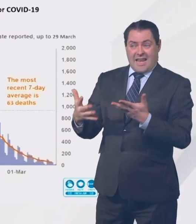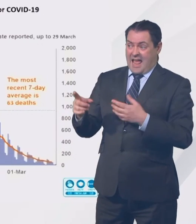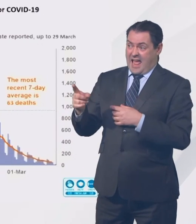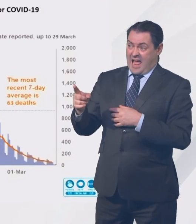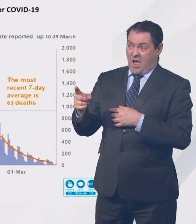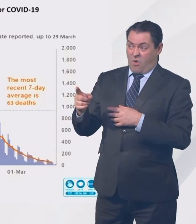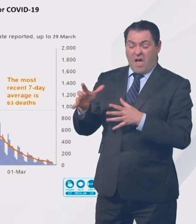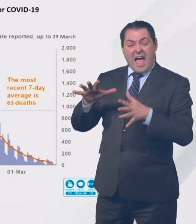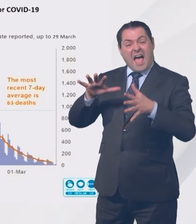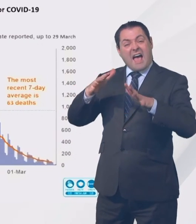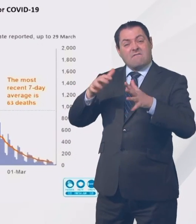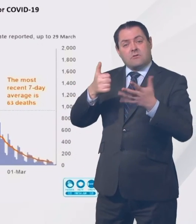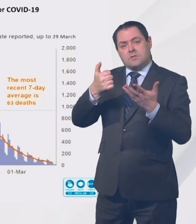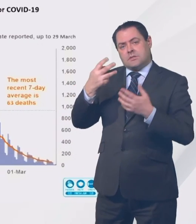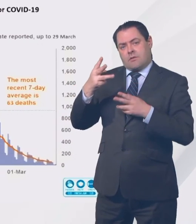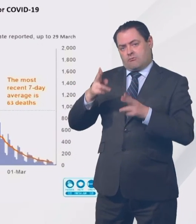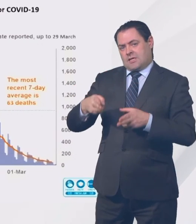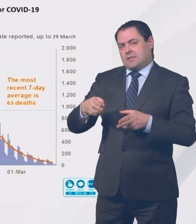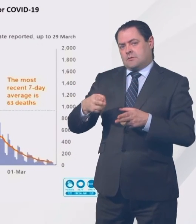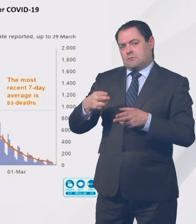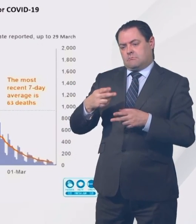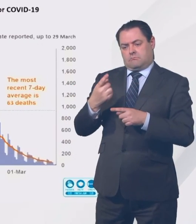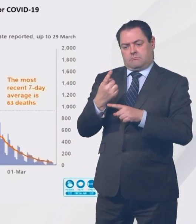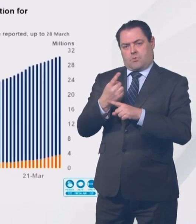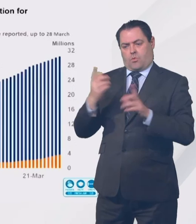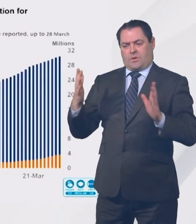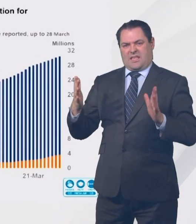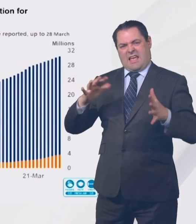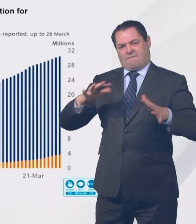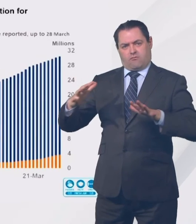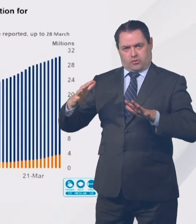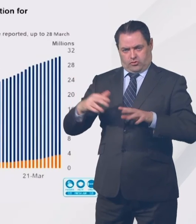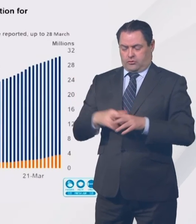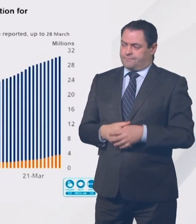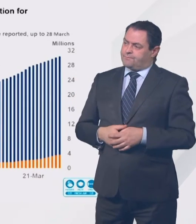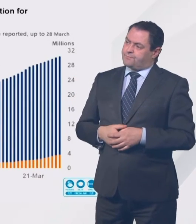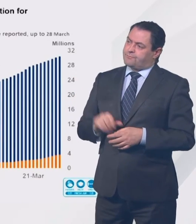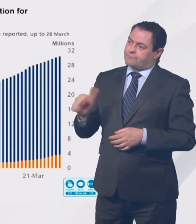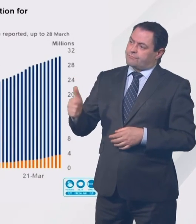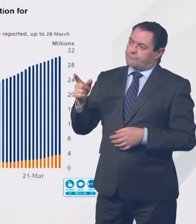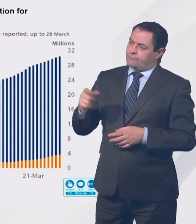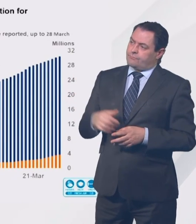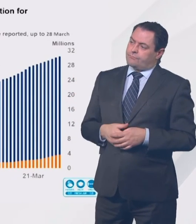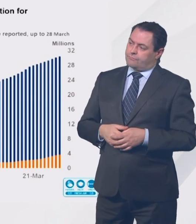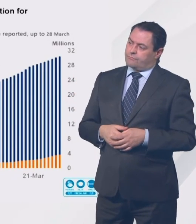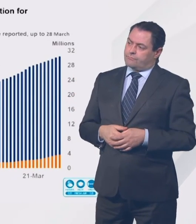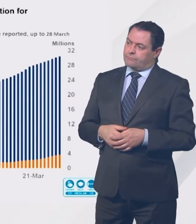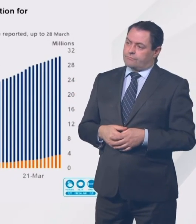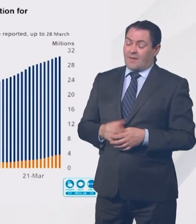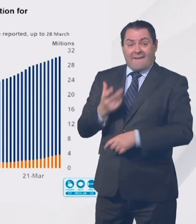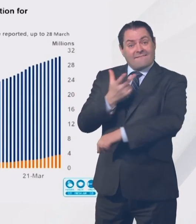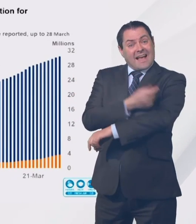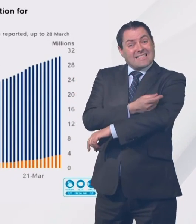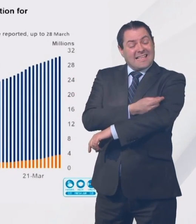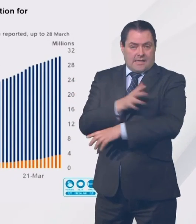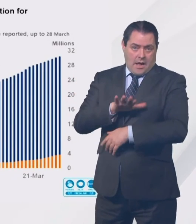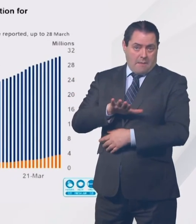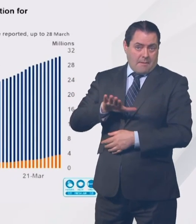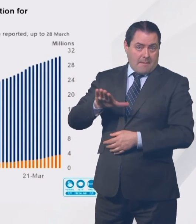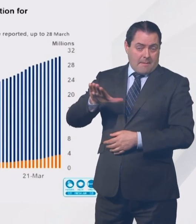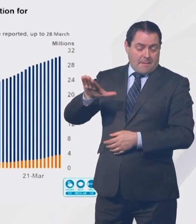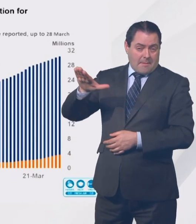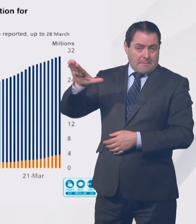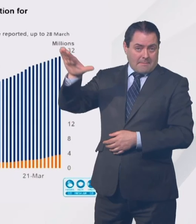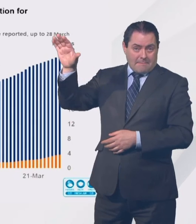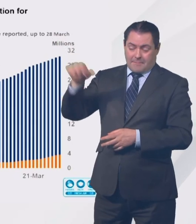deaths. Next slide, please. And this is partly due to lockdown,